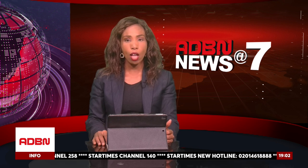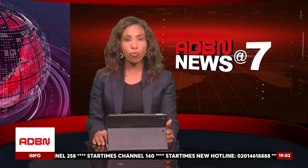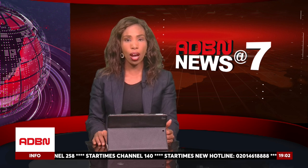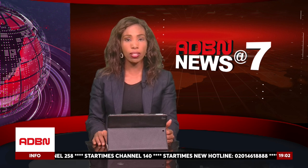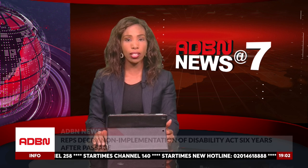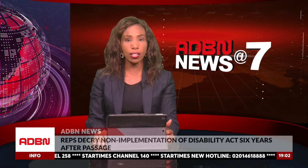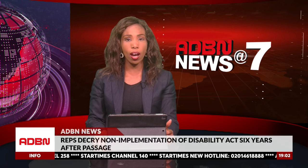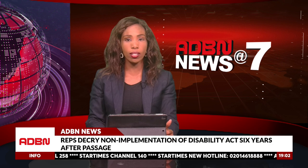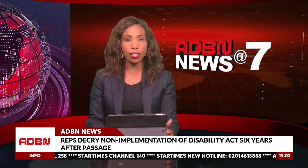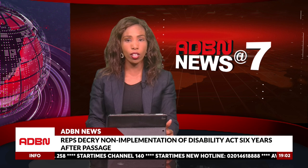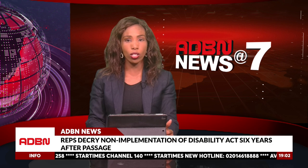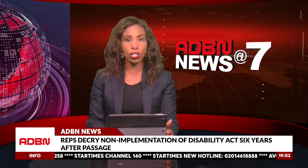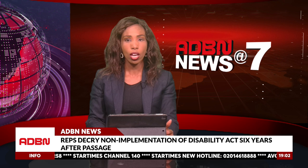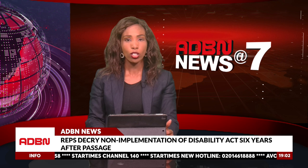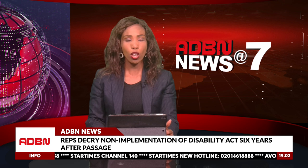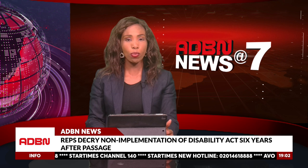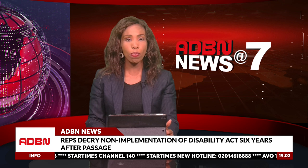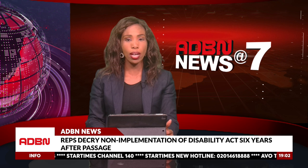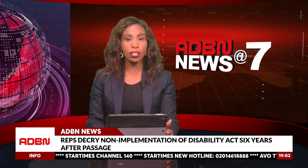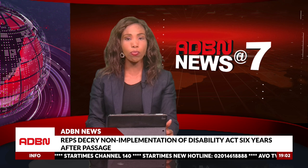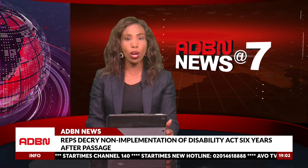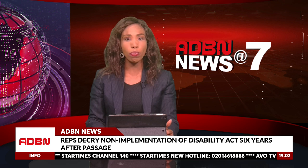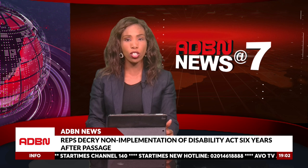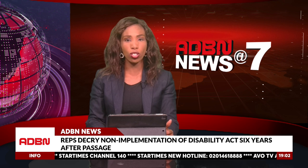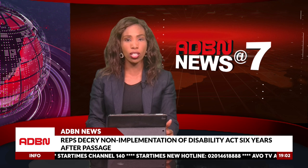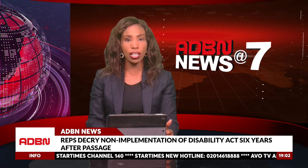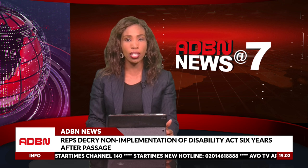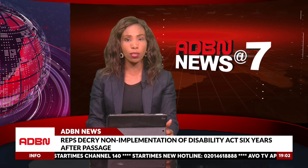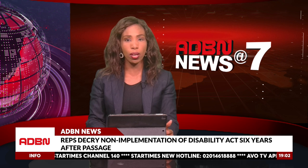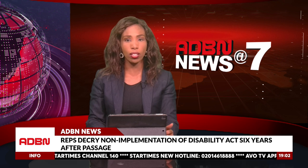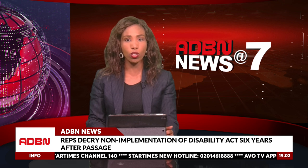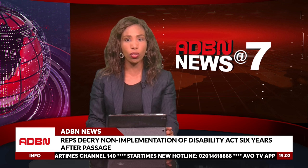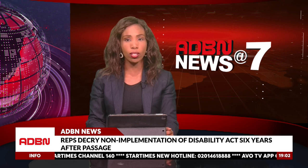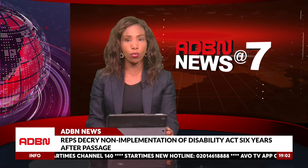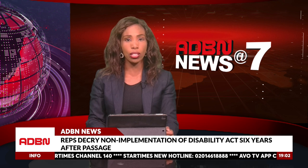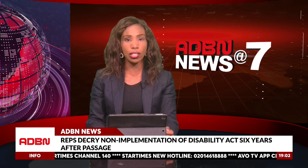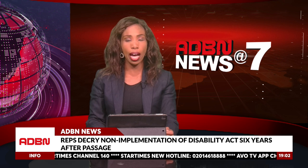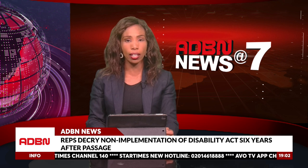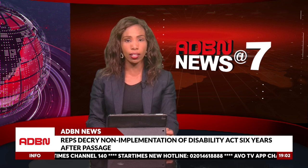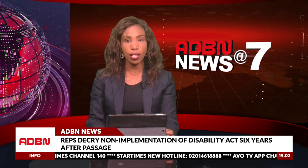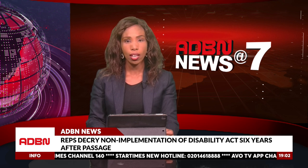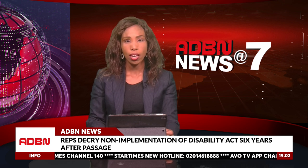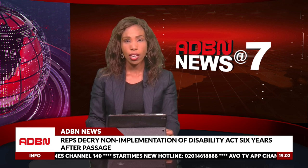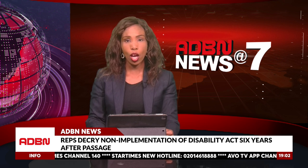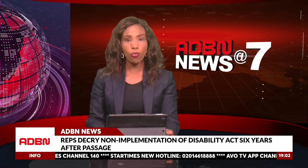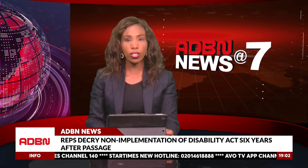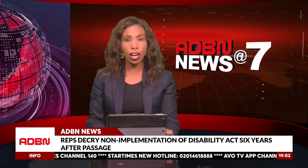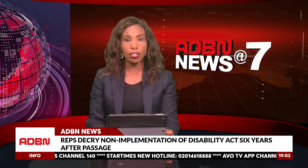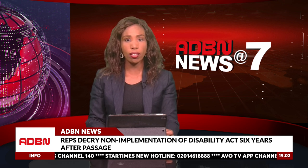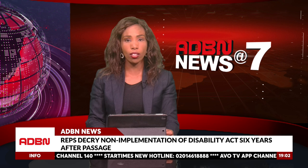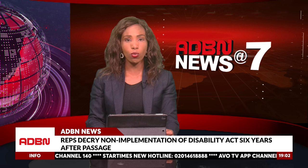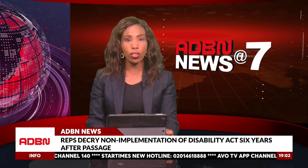and private sector organisations to implement the Prohibition Against Persons with Disability Act. He